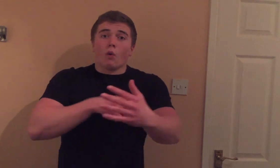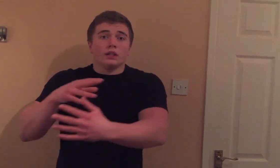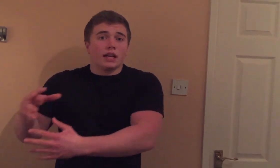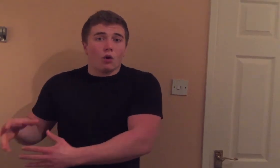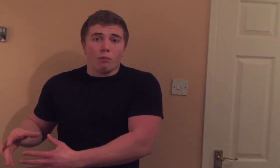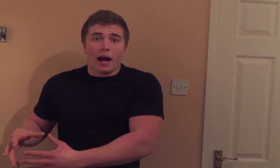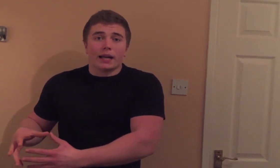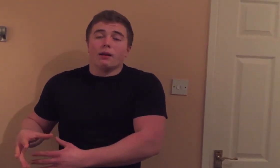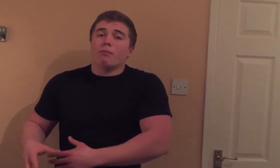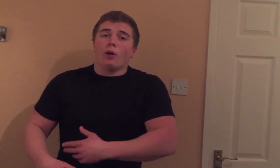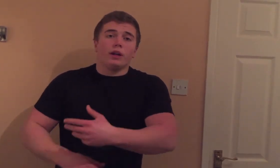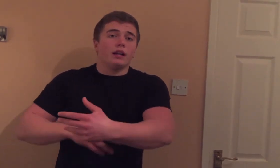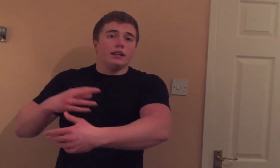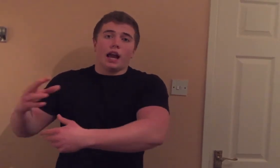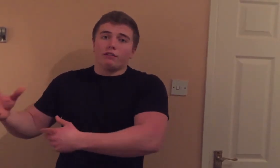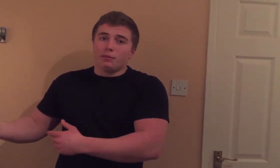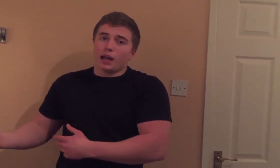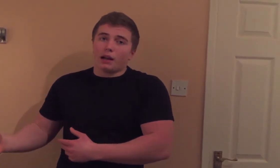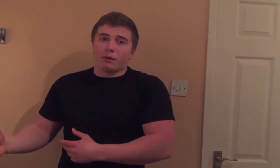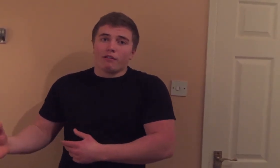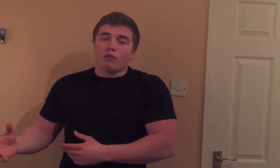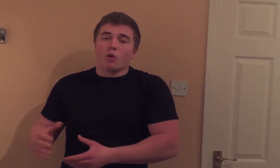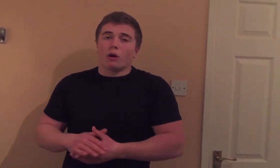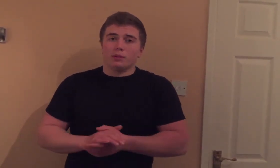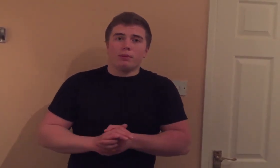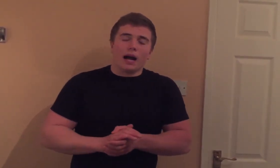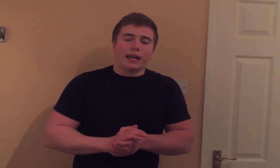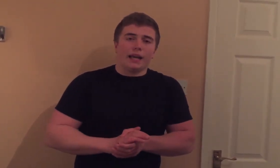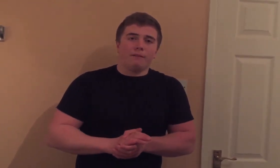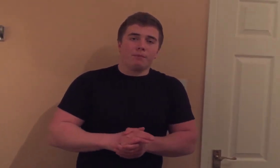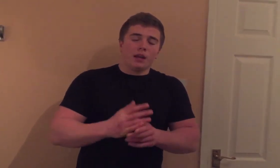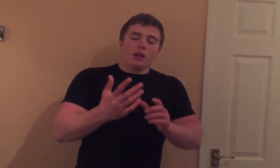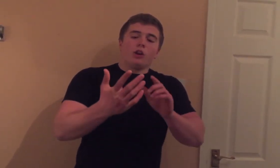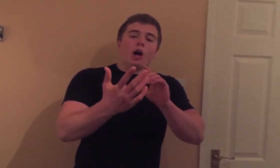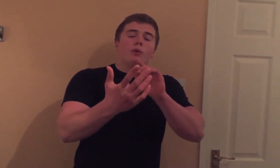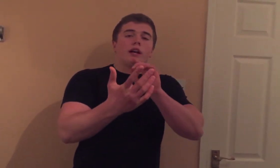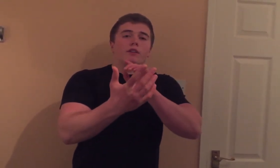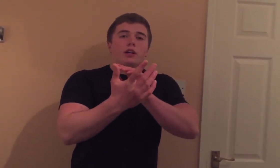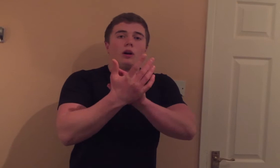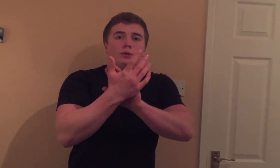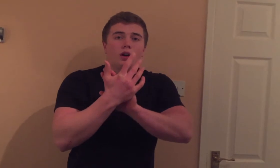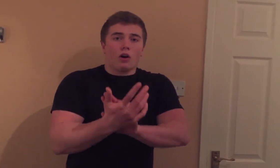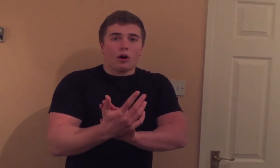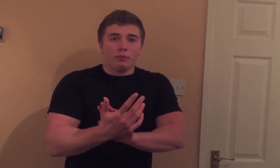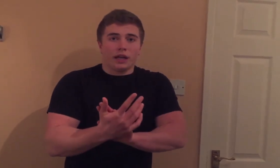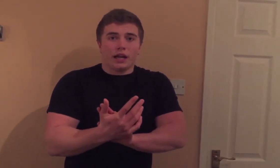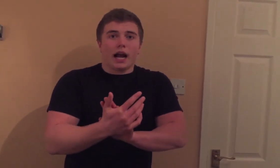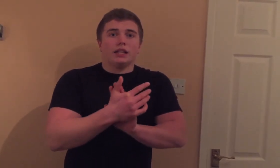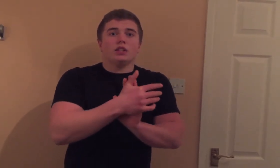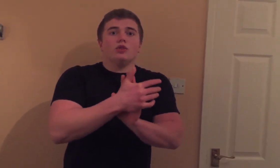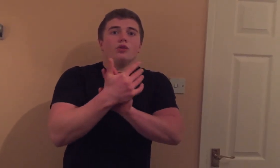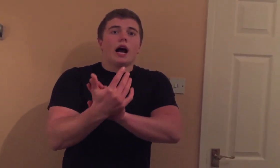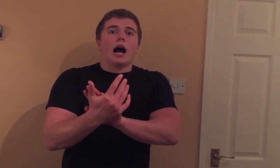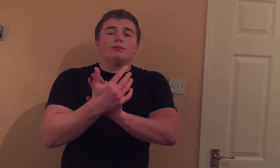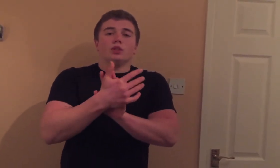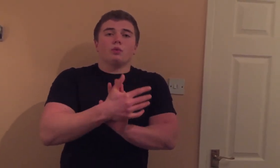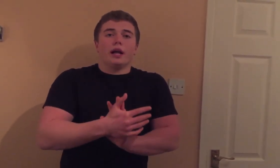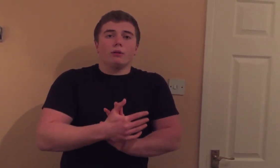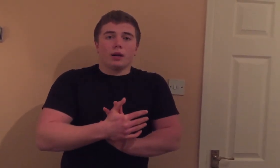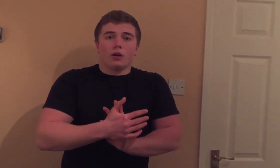Now, once I go back into bulking, I'll definitely be adding my forearms back in. Now, whenever it comes to arm day, I used to do abs as well on my